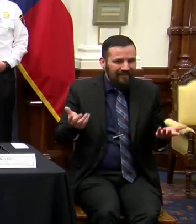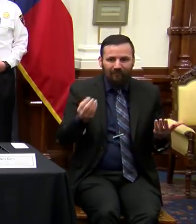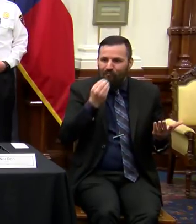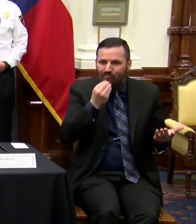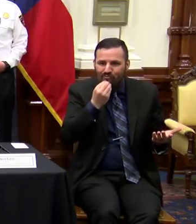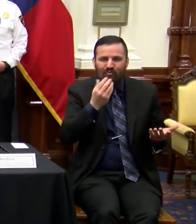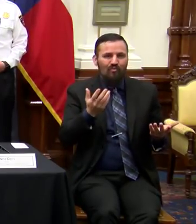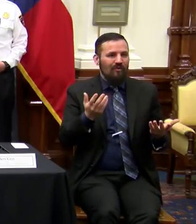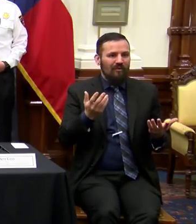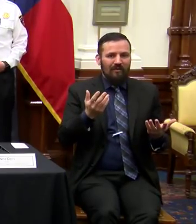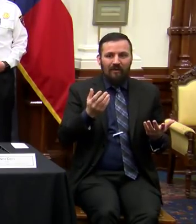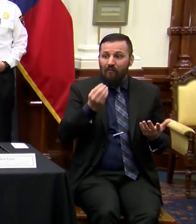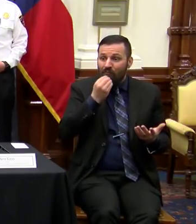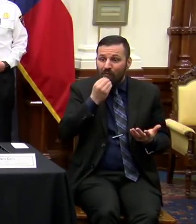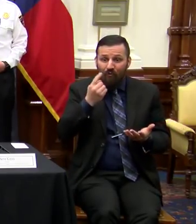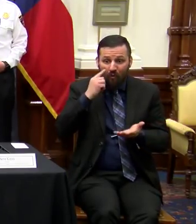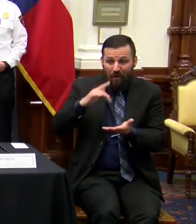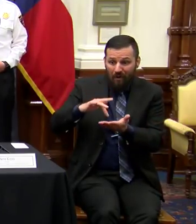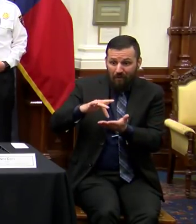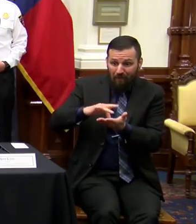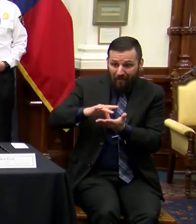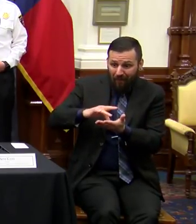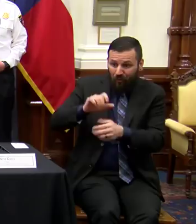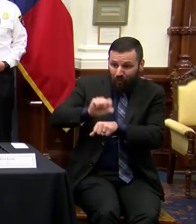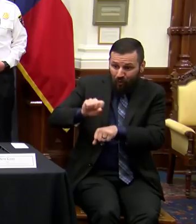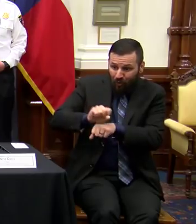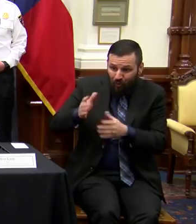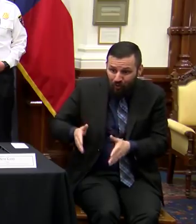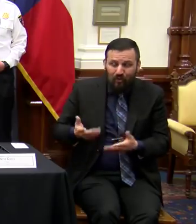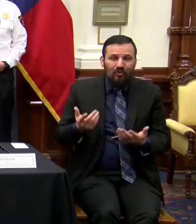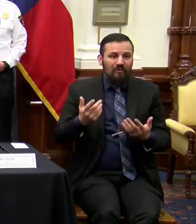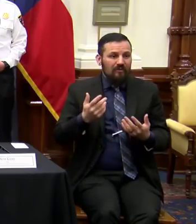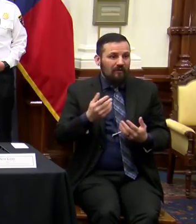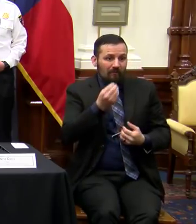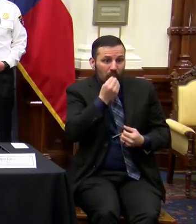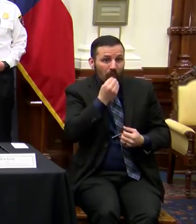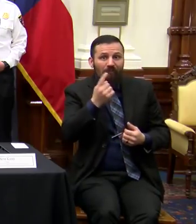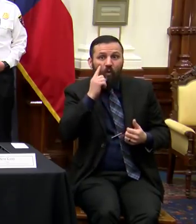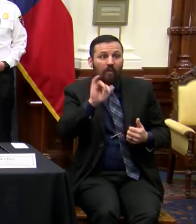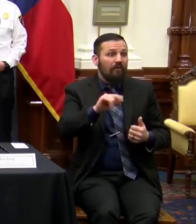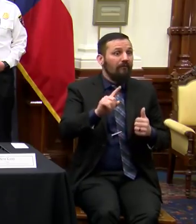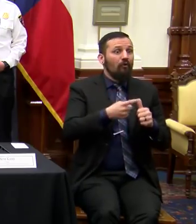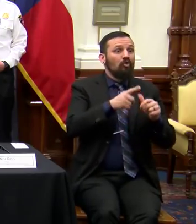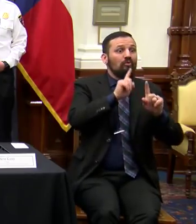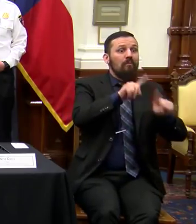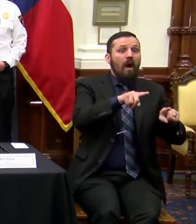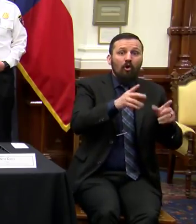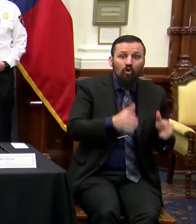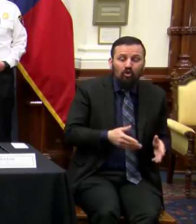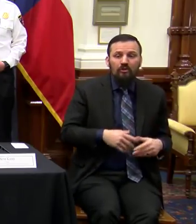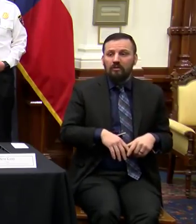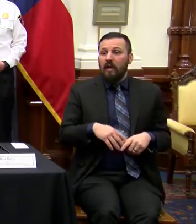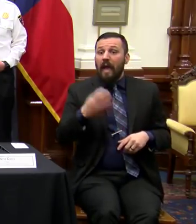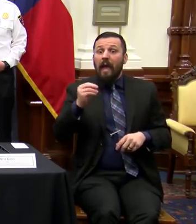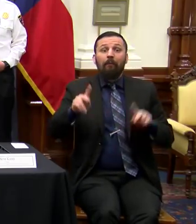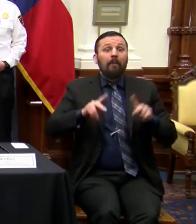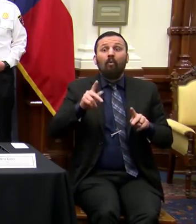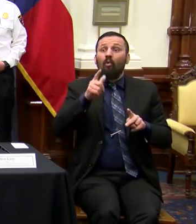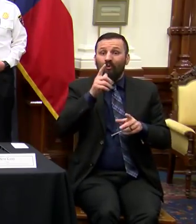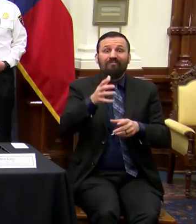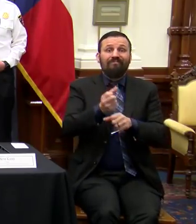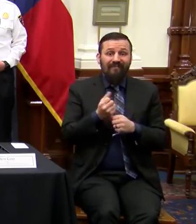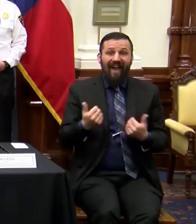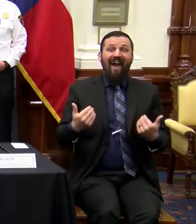as food, food for medical personnel, food for first responders, and for those who have contracted COVID